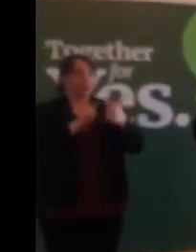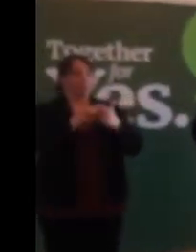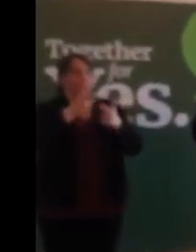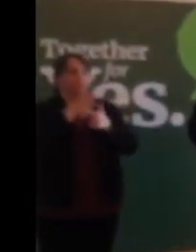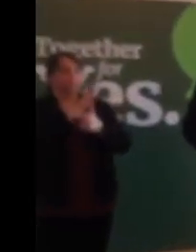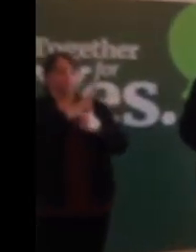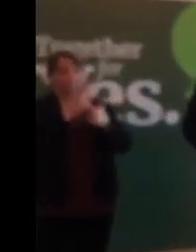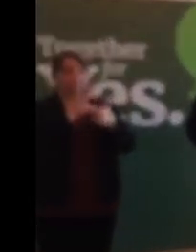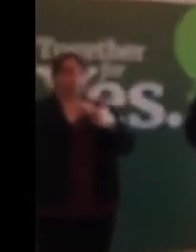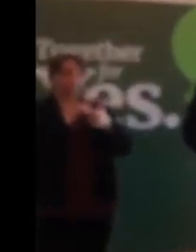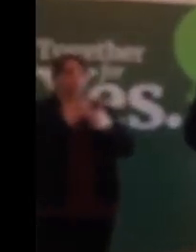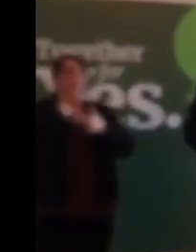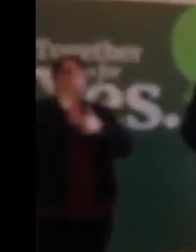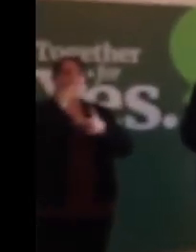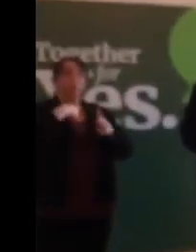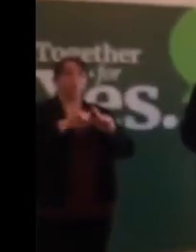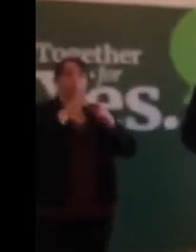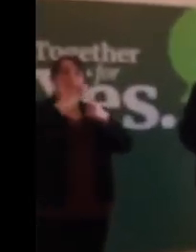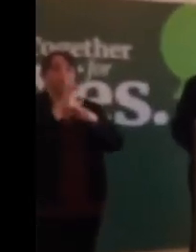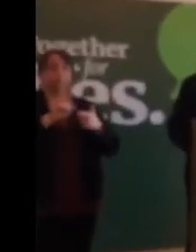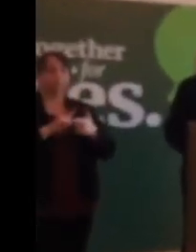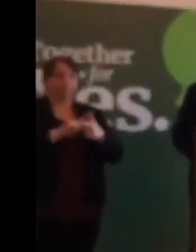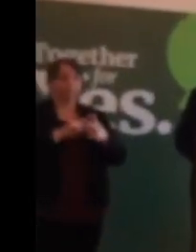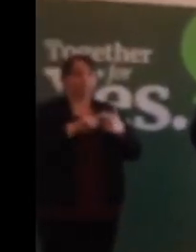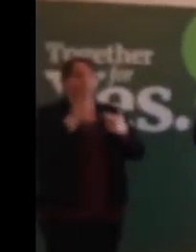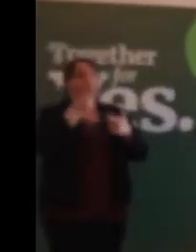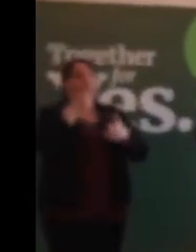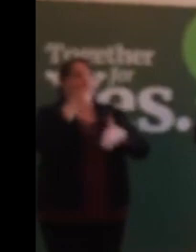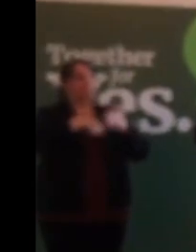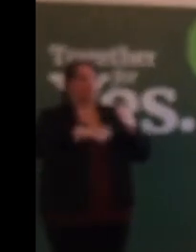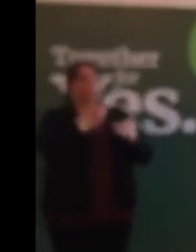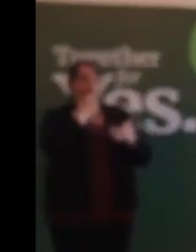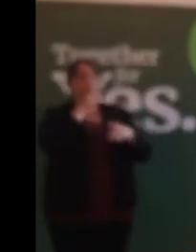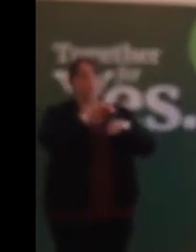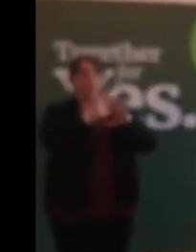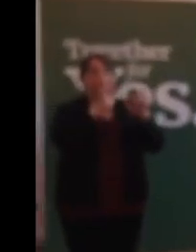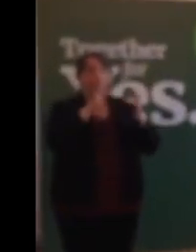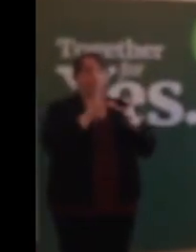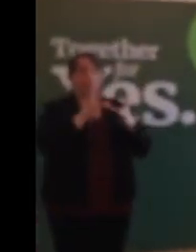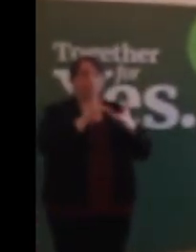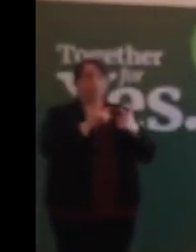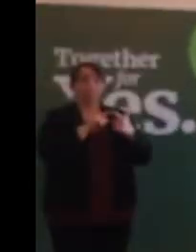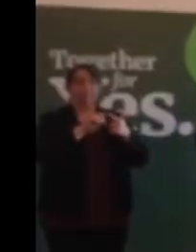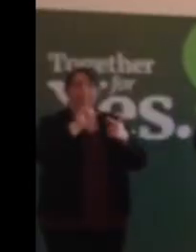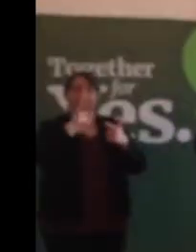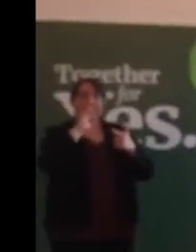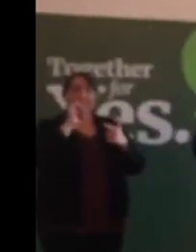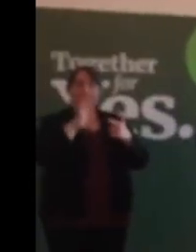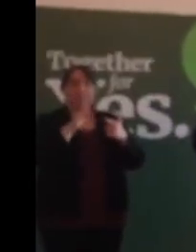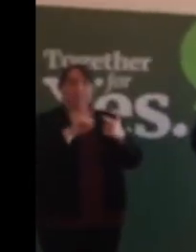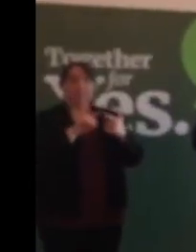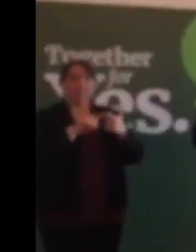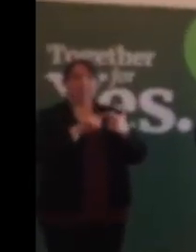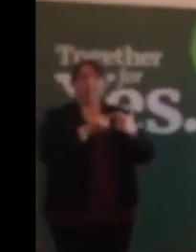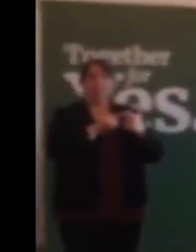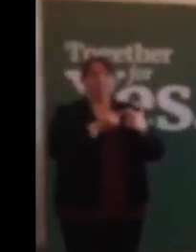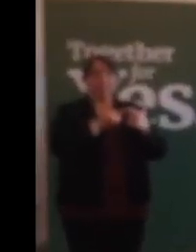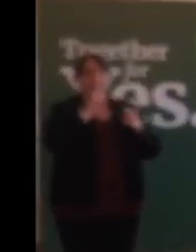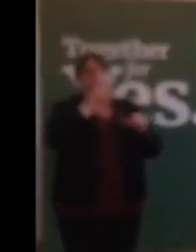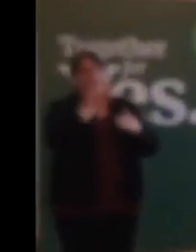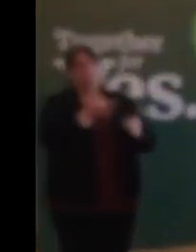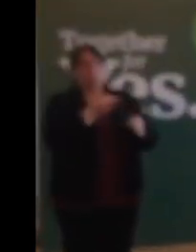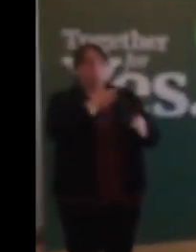Either they travel to another country, or they buy pills online illegally, and with no certainty as to their quality.